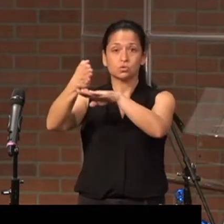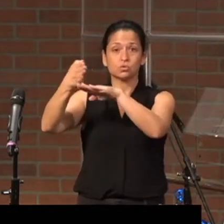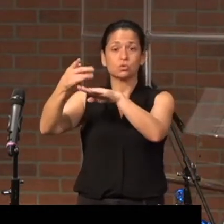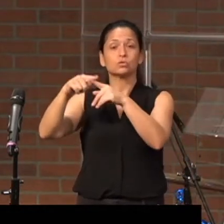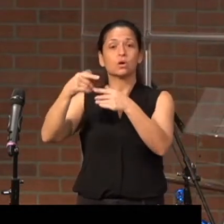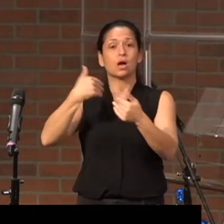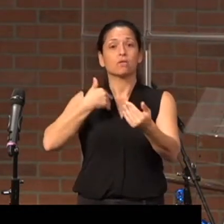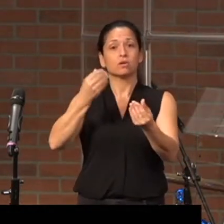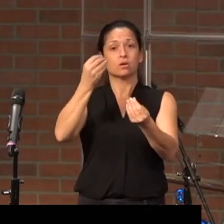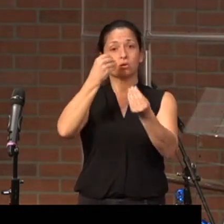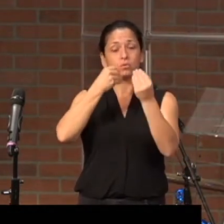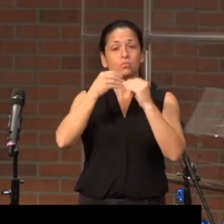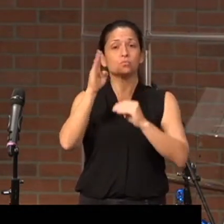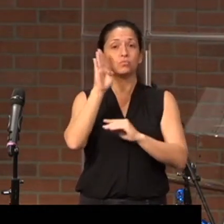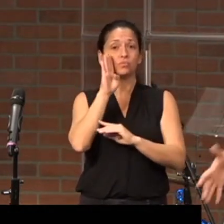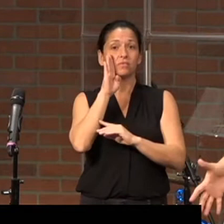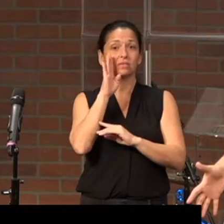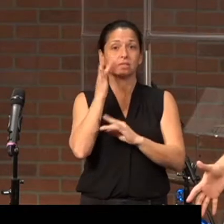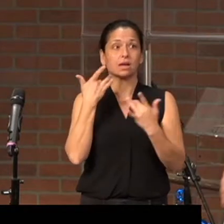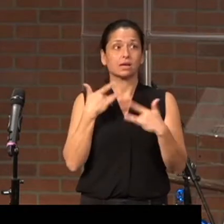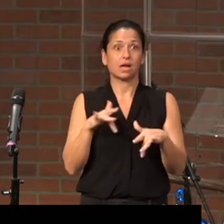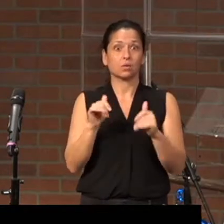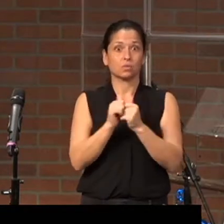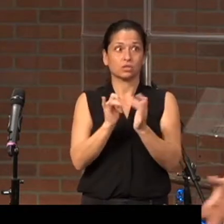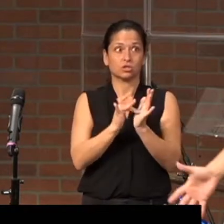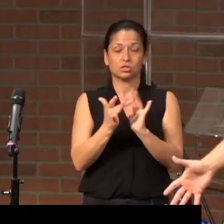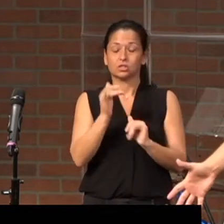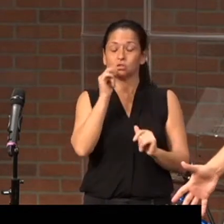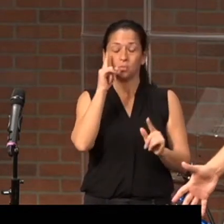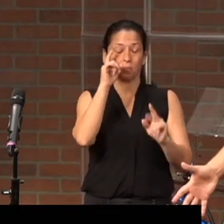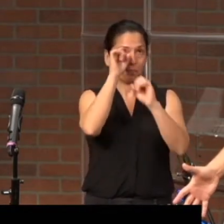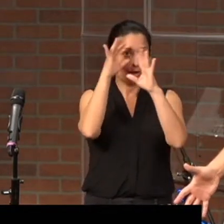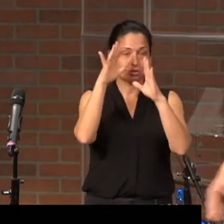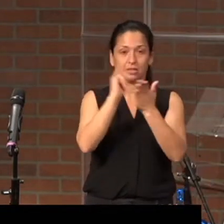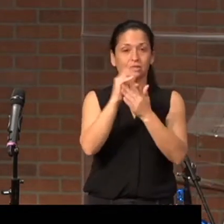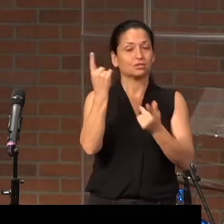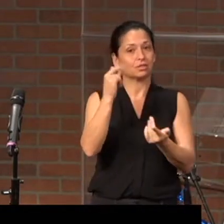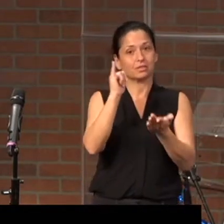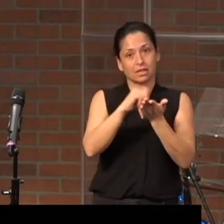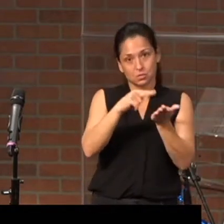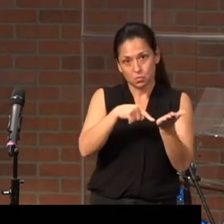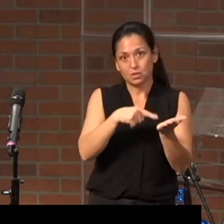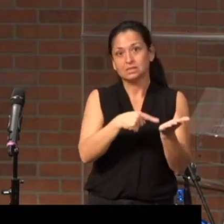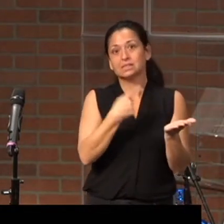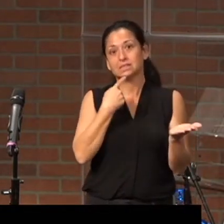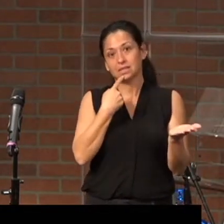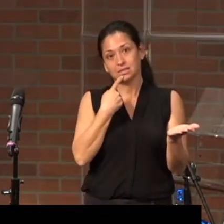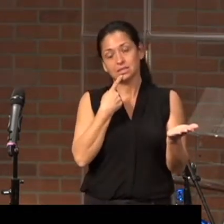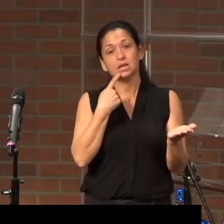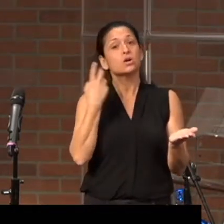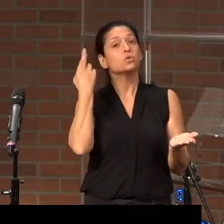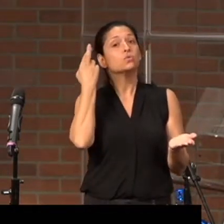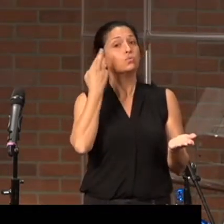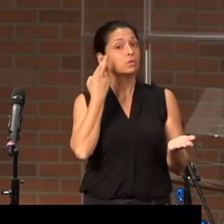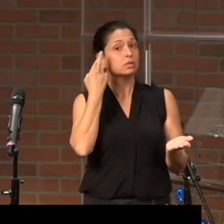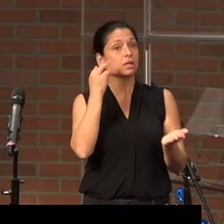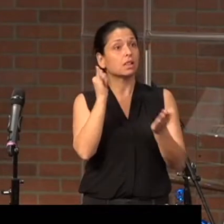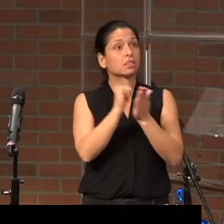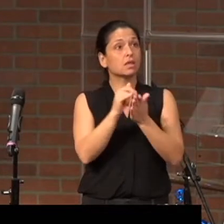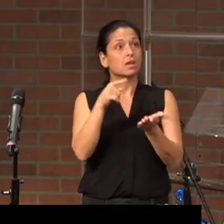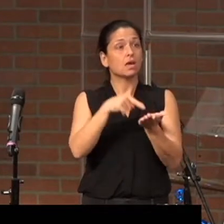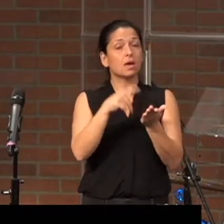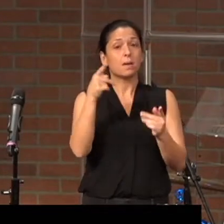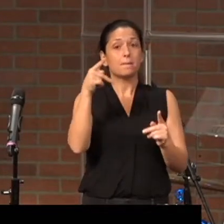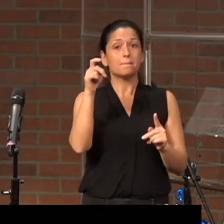breakfast naked with Jesus. Don't picture that? Just what the story says. The reason that Peter